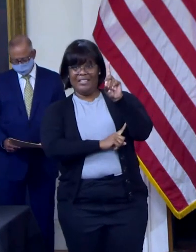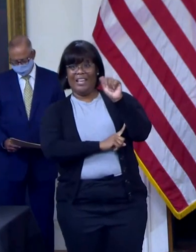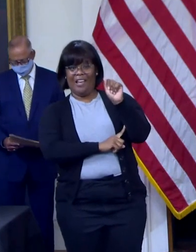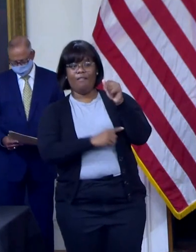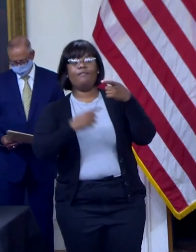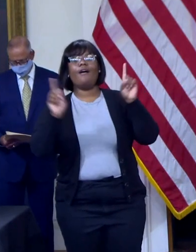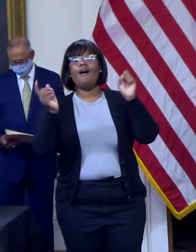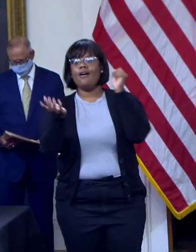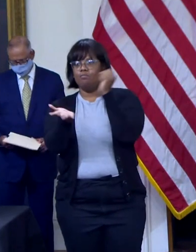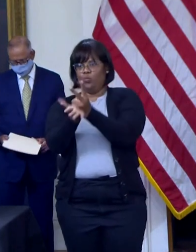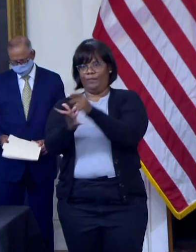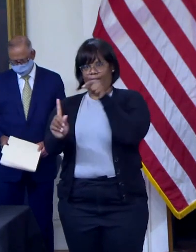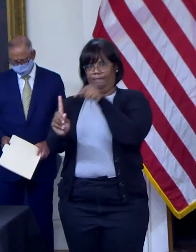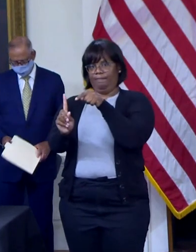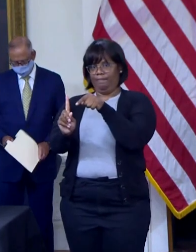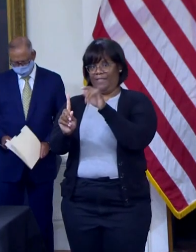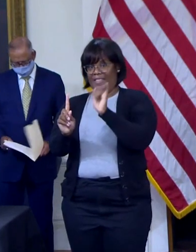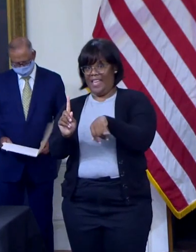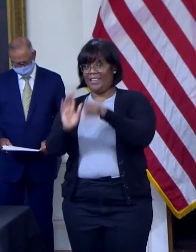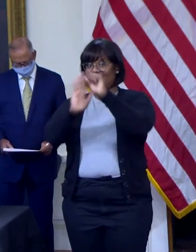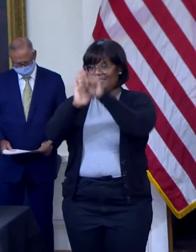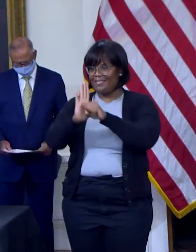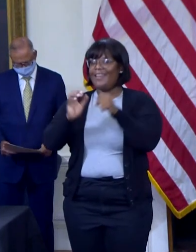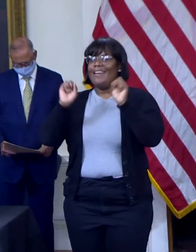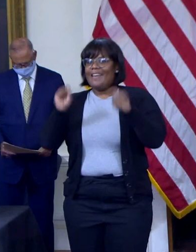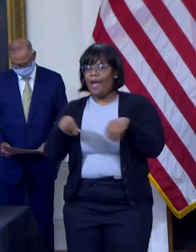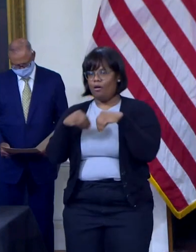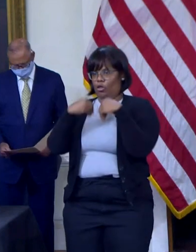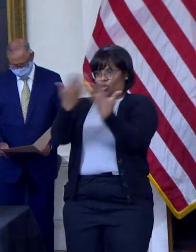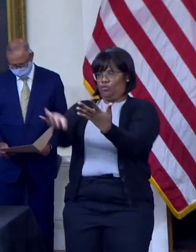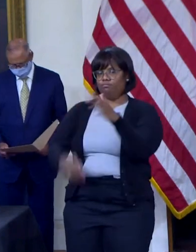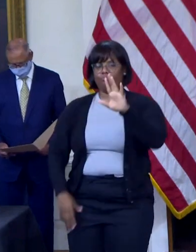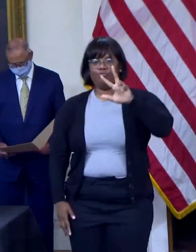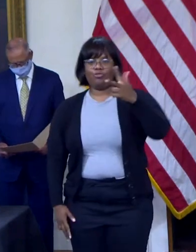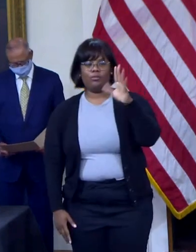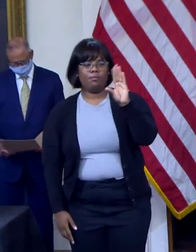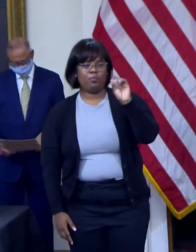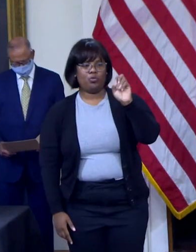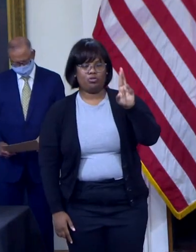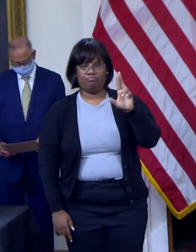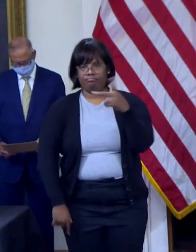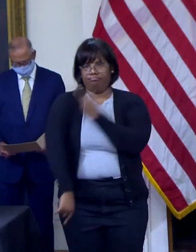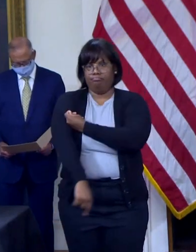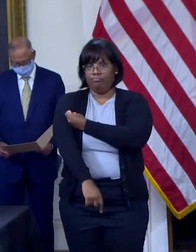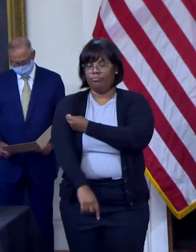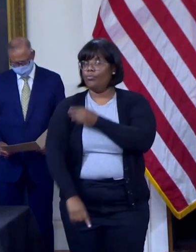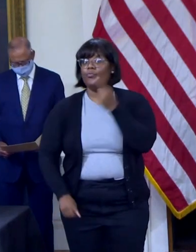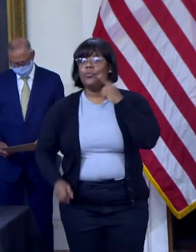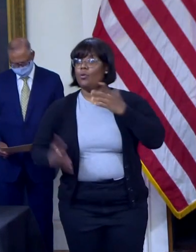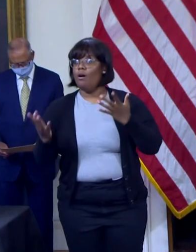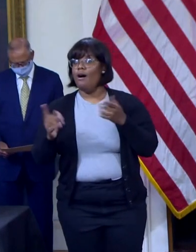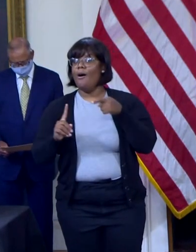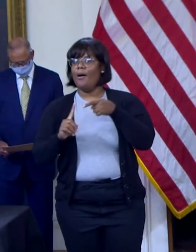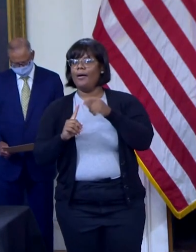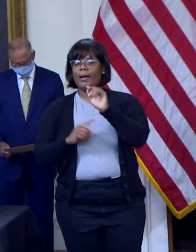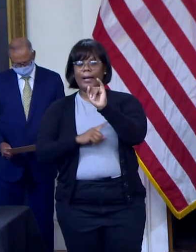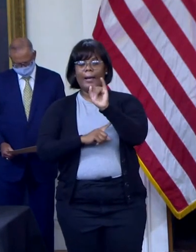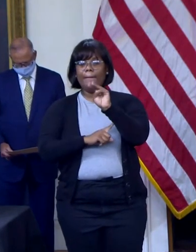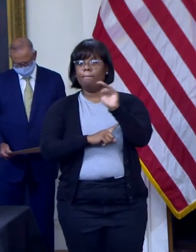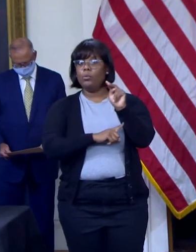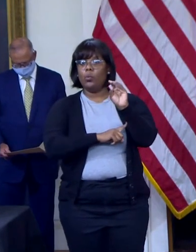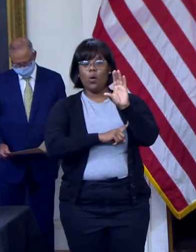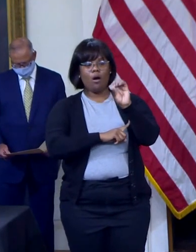begin providing a third vaccine dose to people who are immunocompromised. Just this morning,